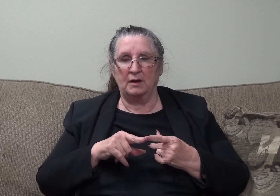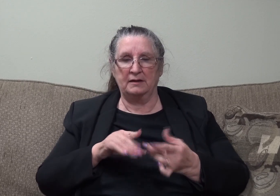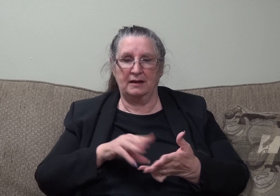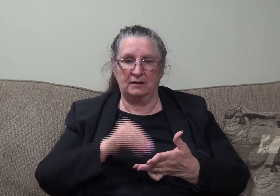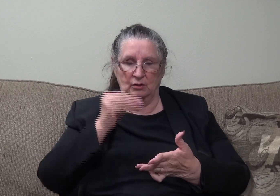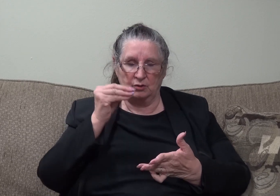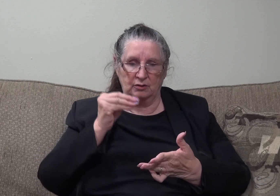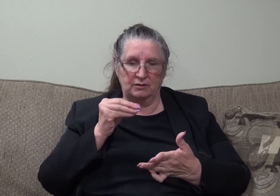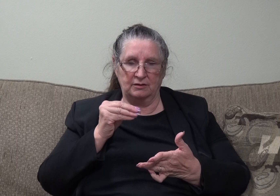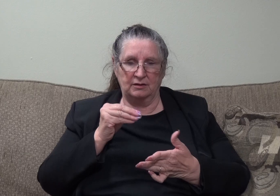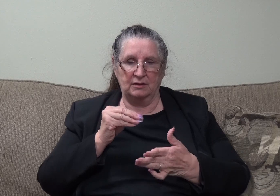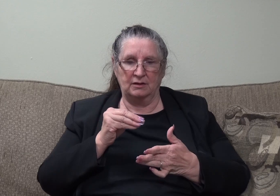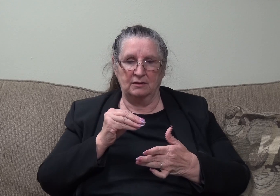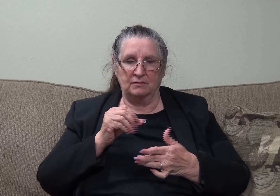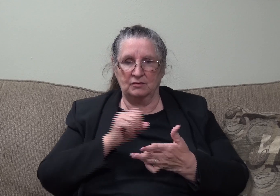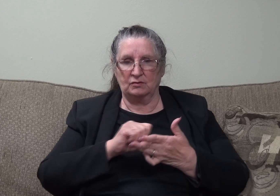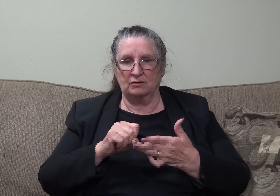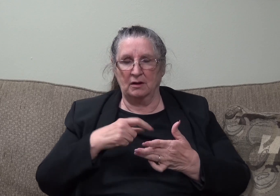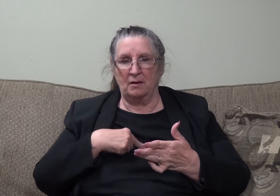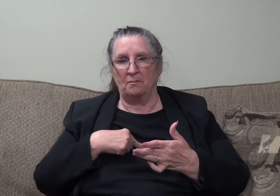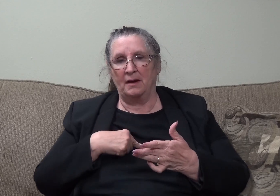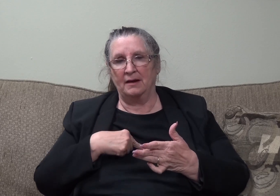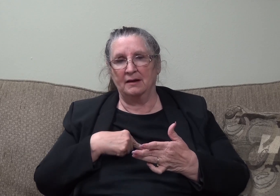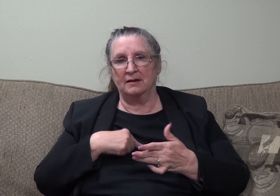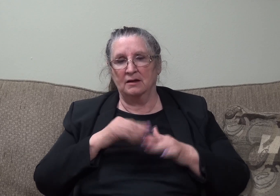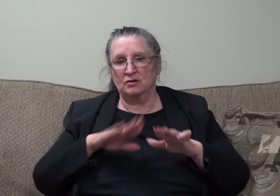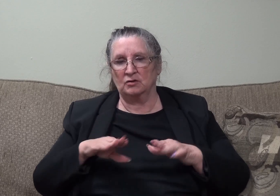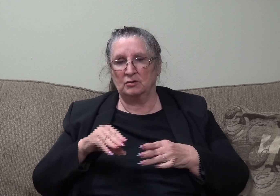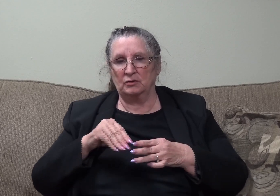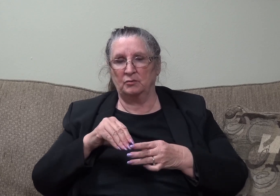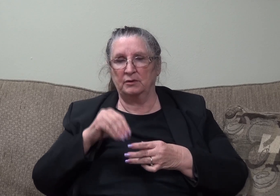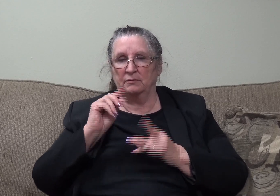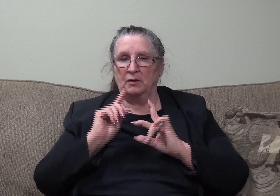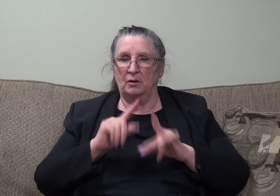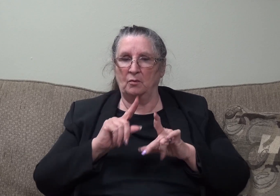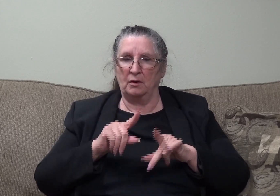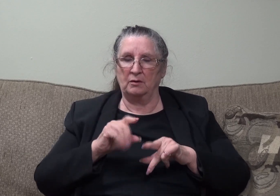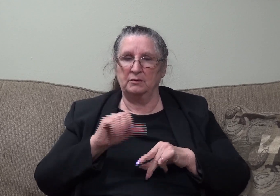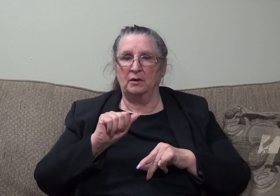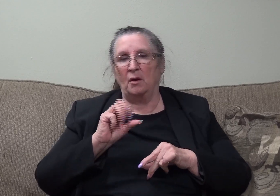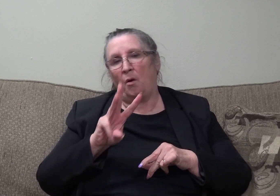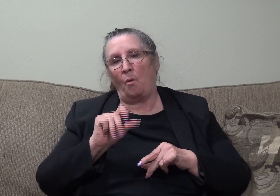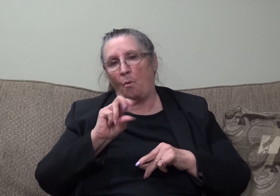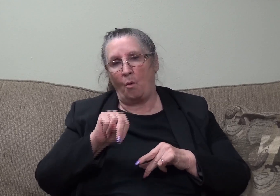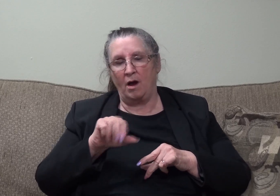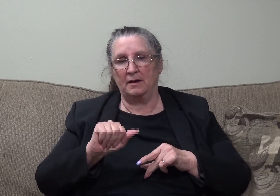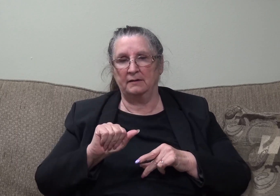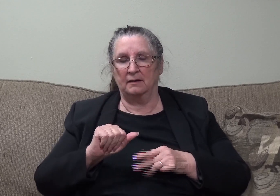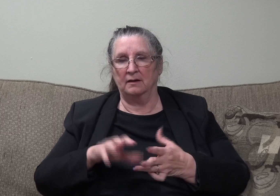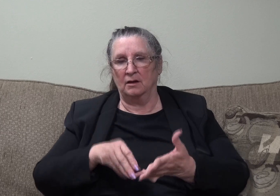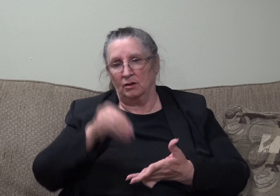children were going through Awana and I just experienced it the same way they did with